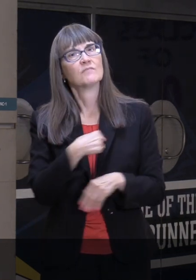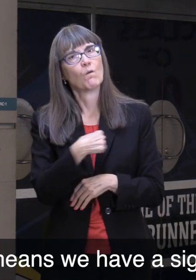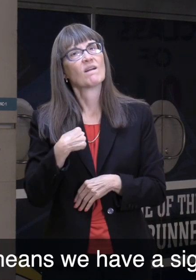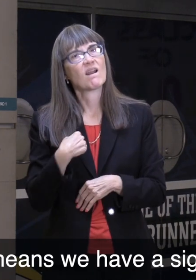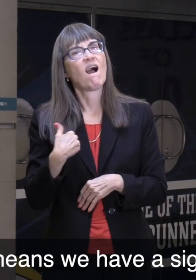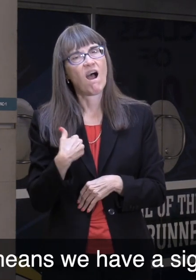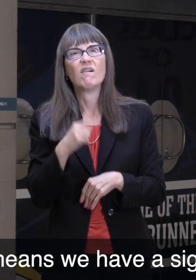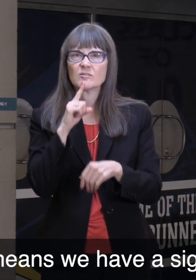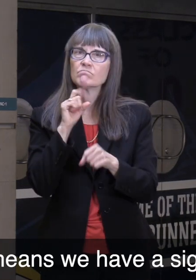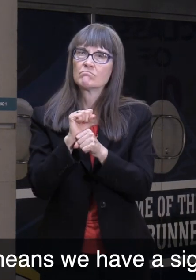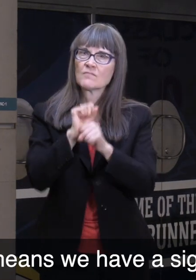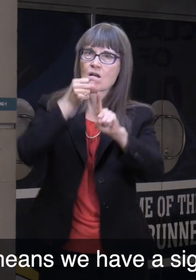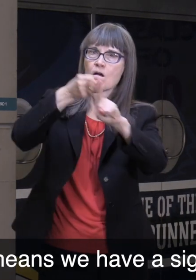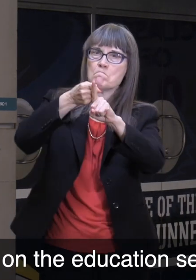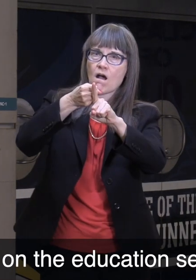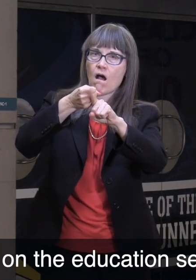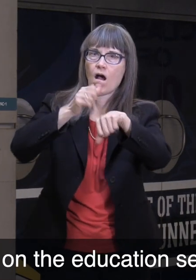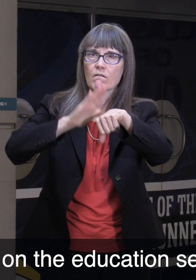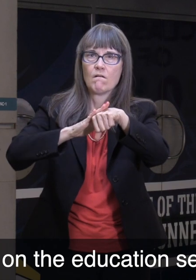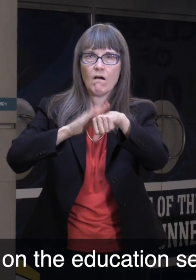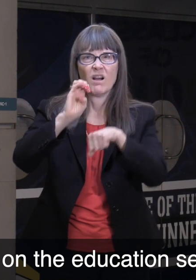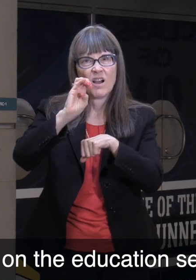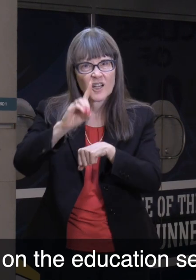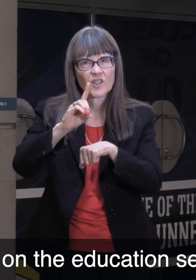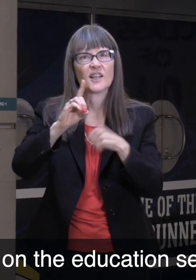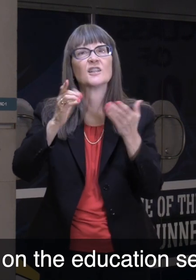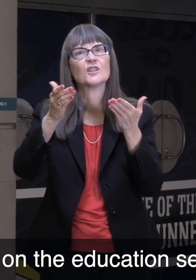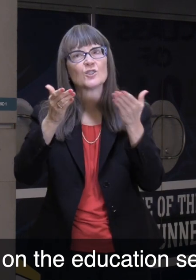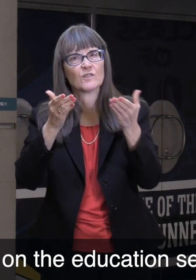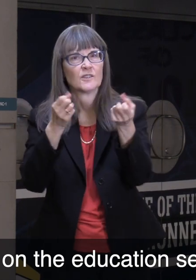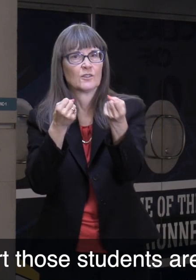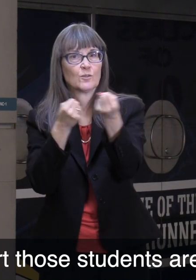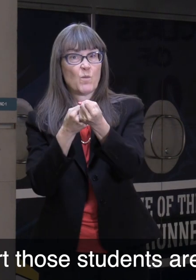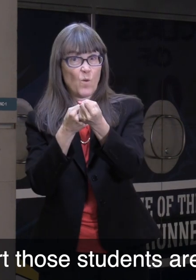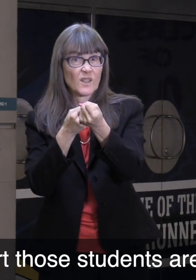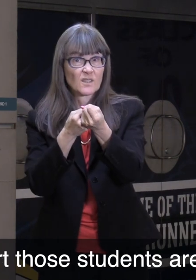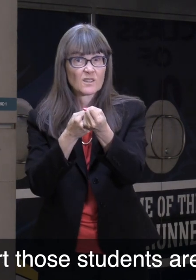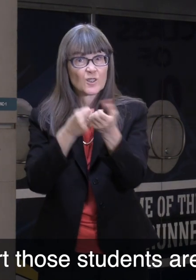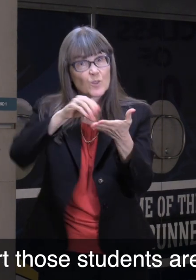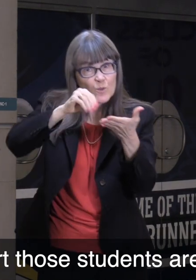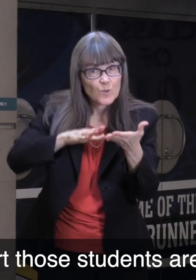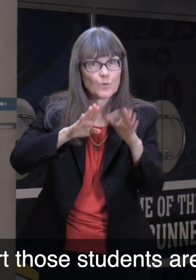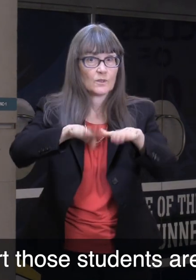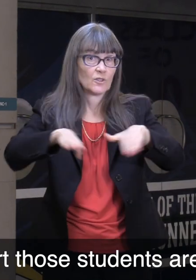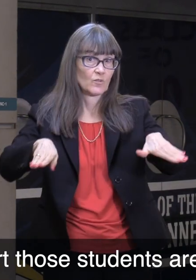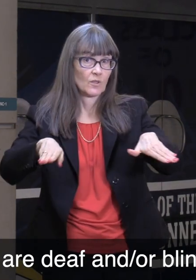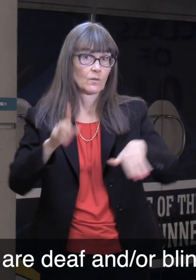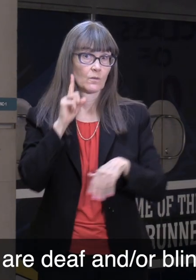Which means we have a significant impact on the education services and supports that those students are receiving who